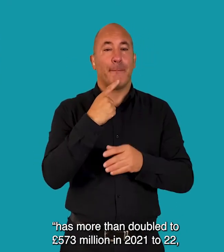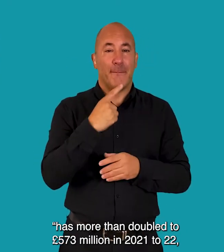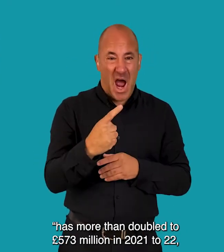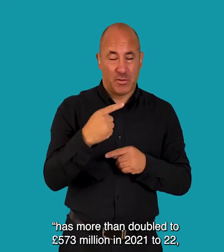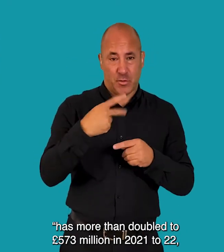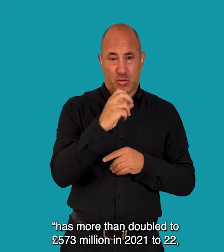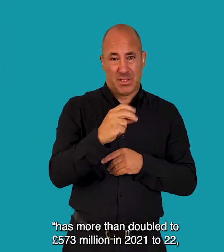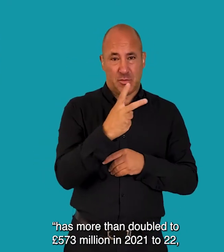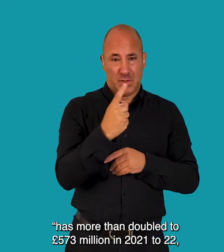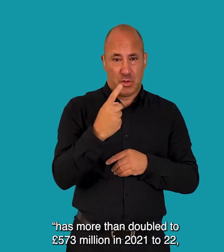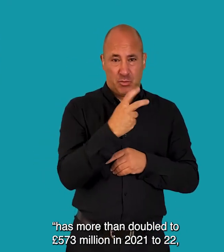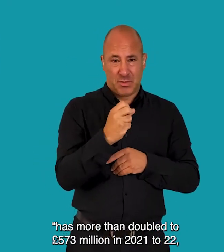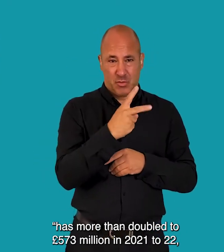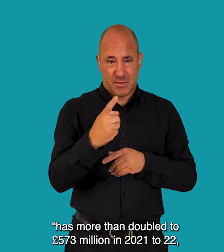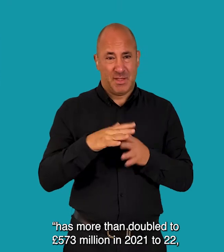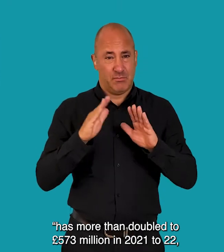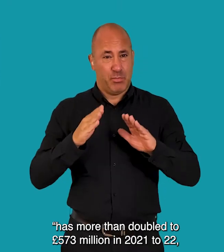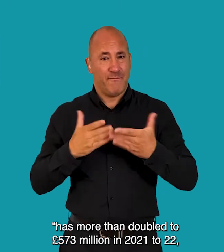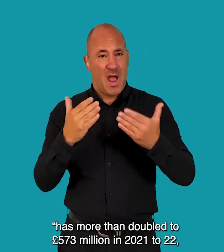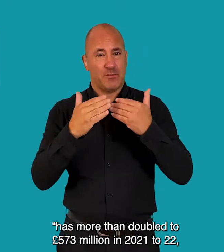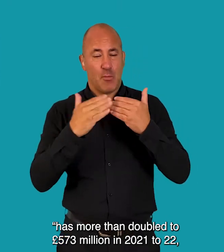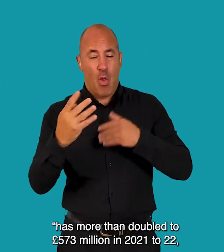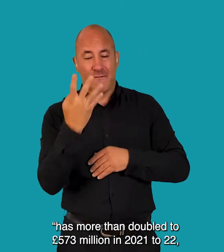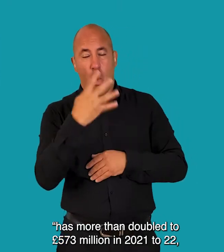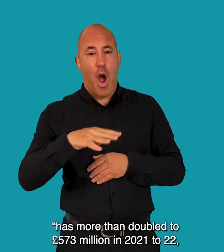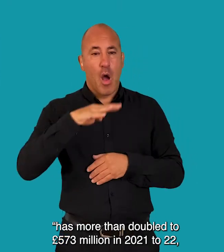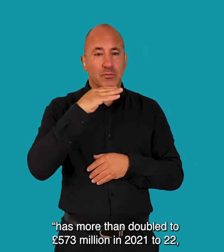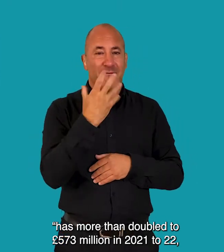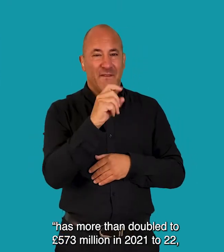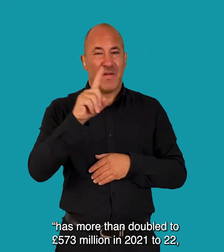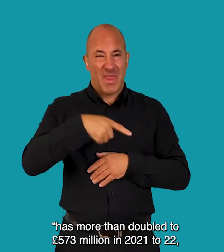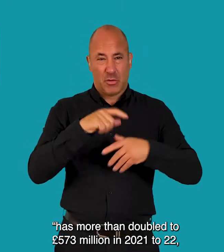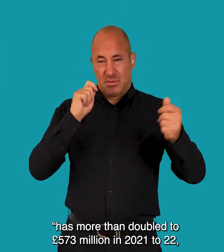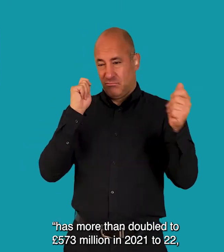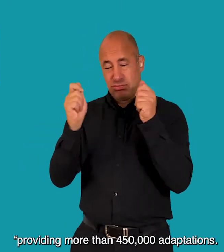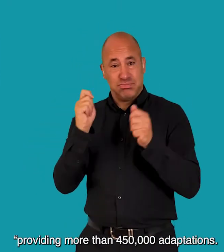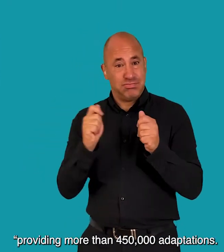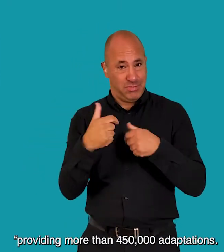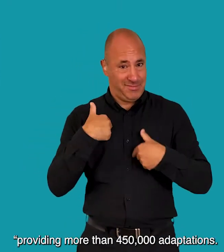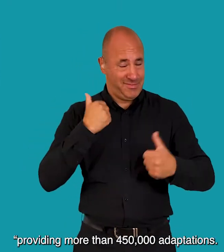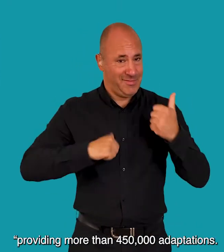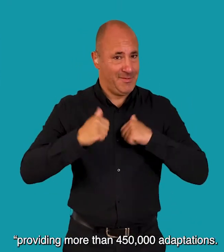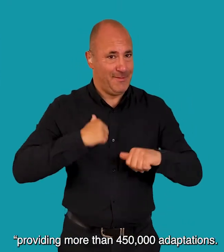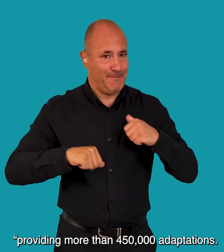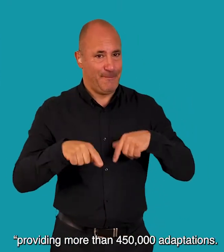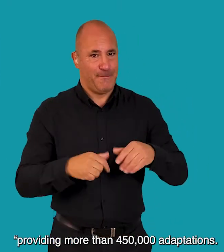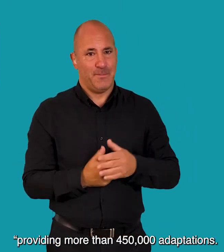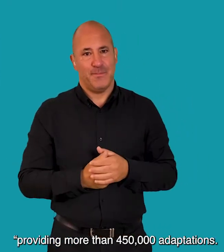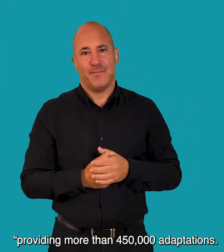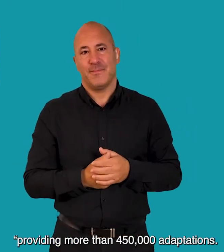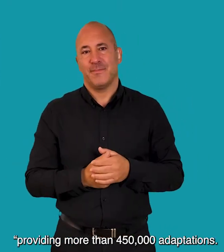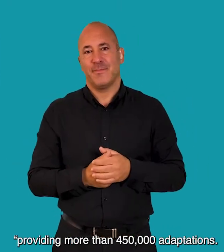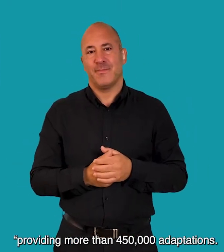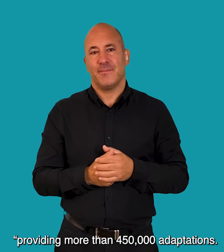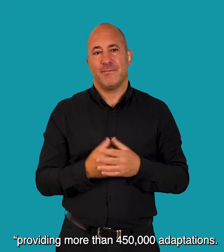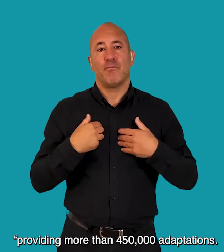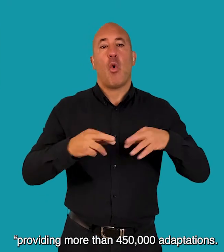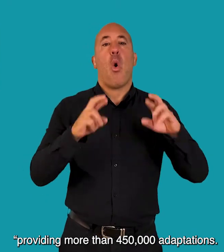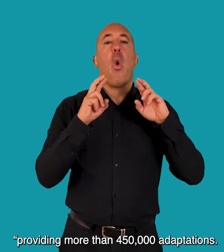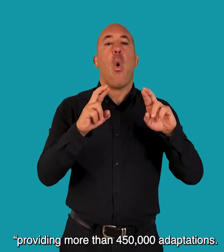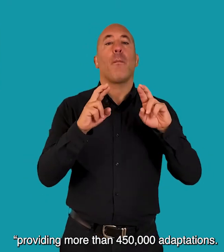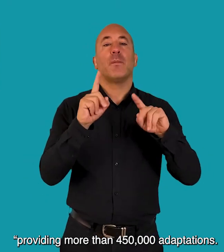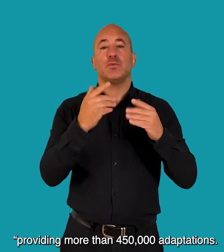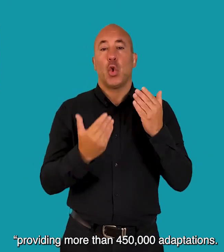573 million in 2021-22, providing more than 450,000